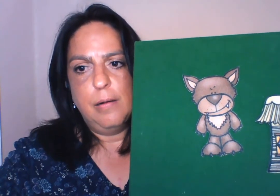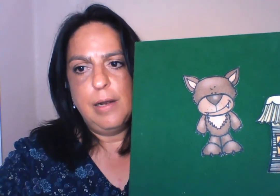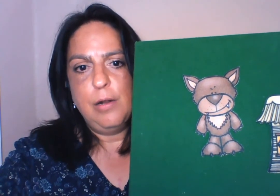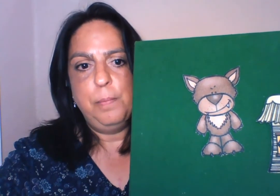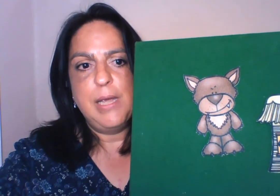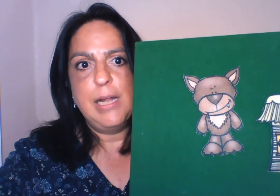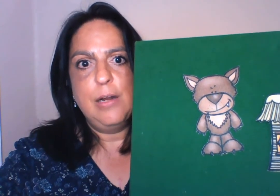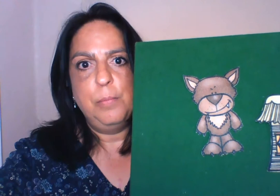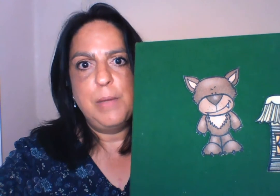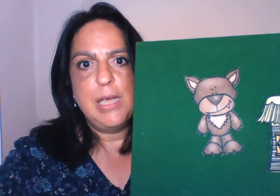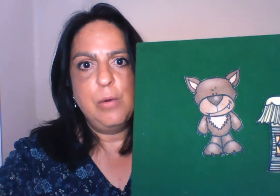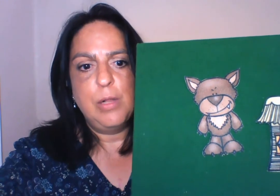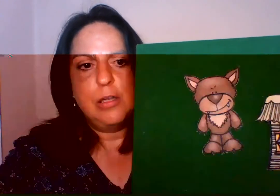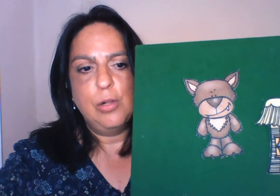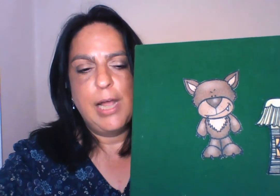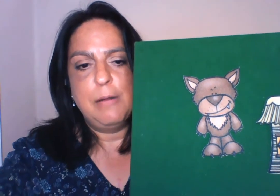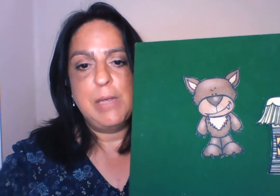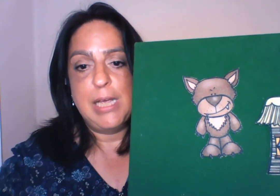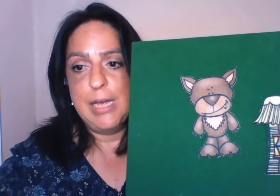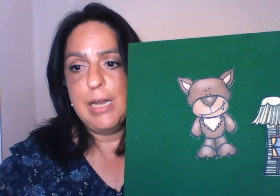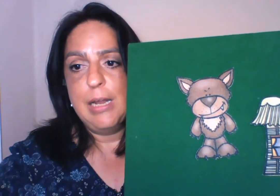Little piggy, little piggy, little Will you let me in?